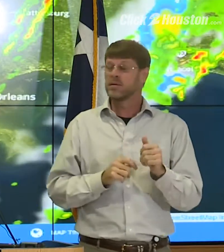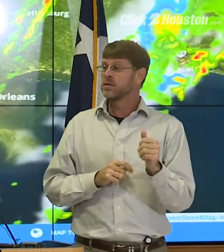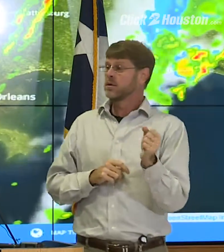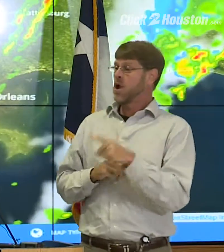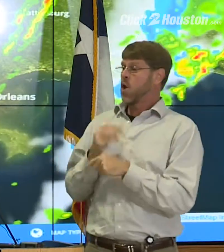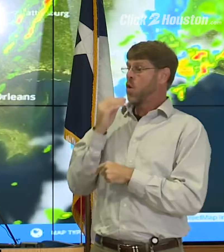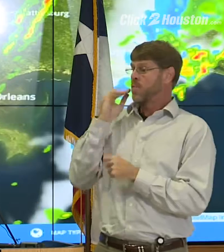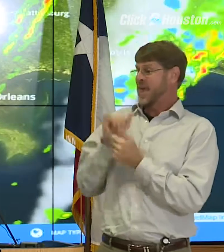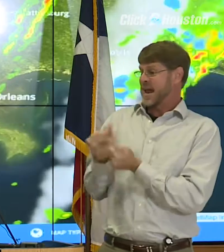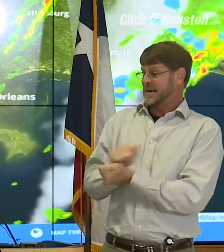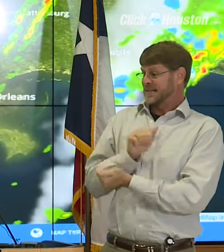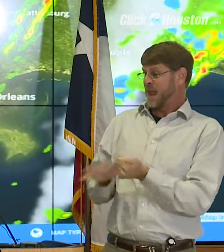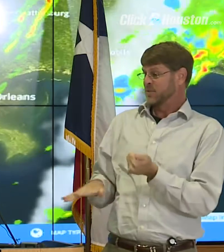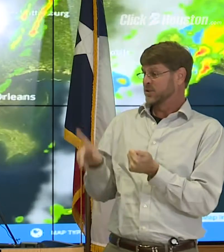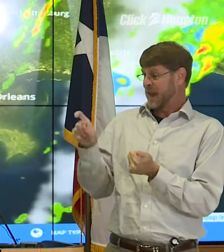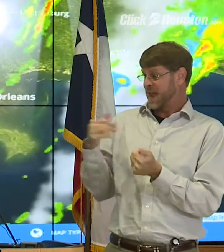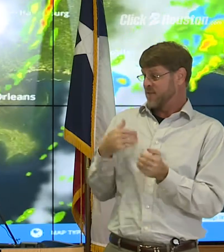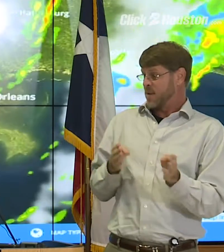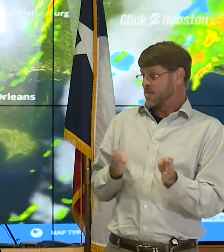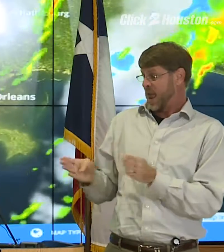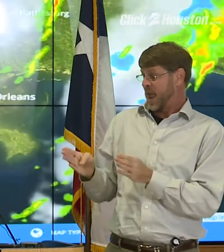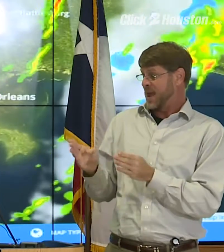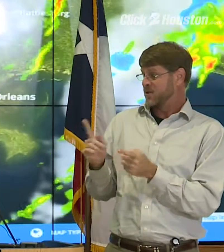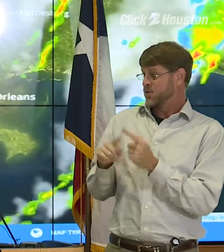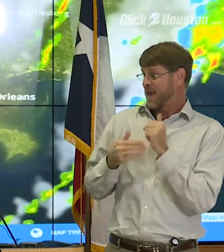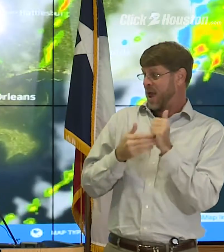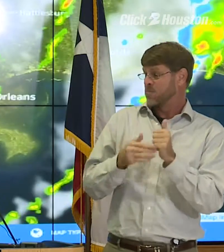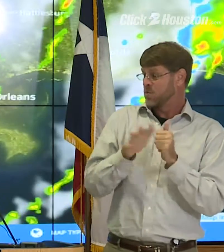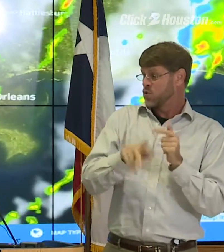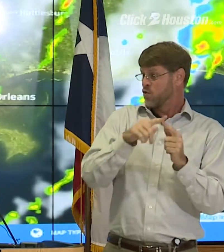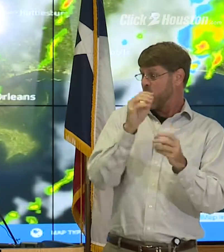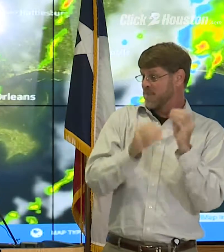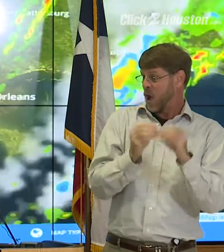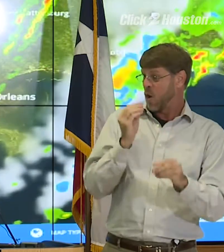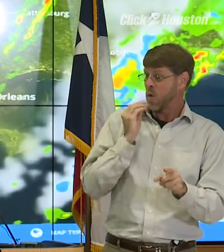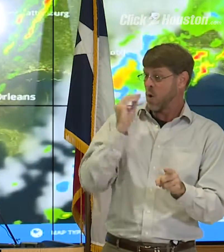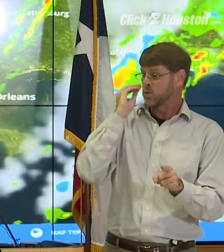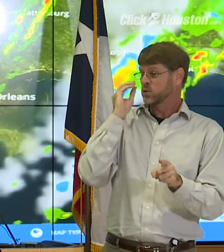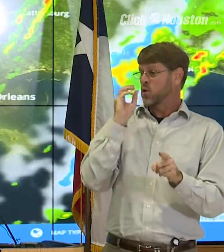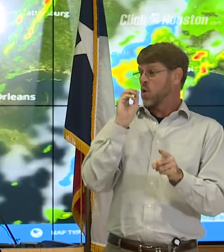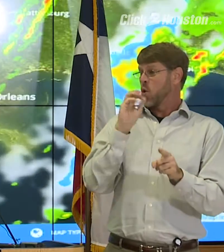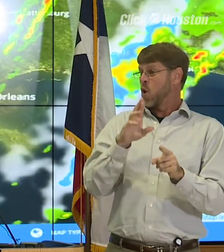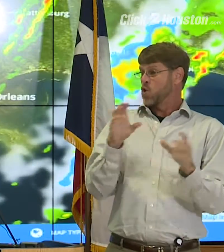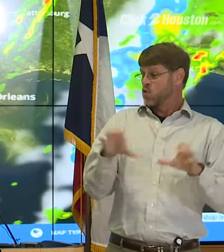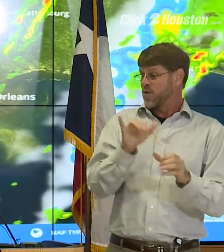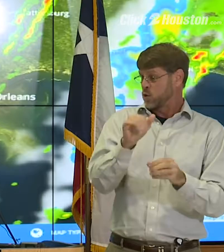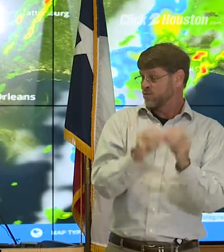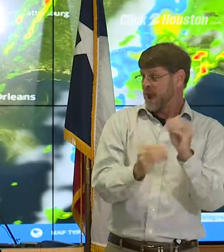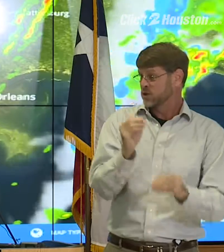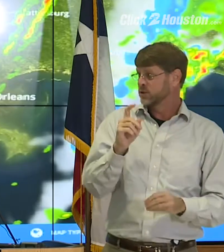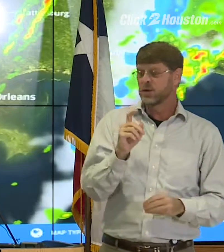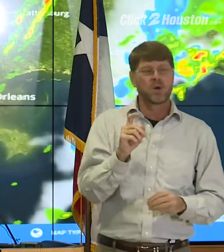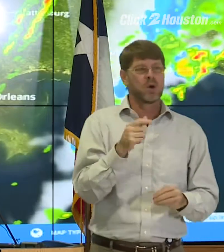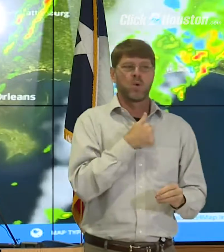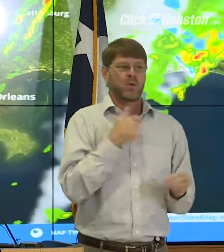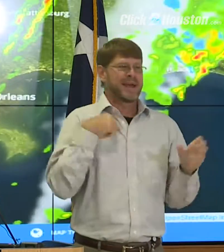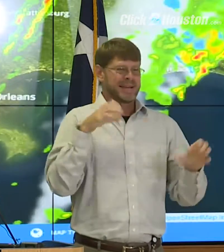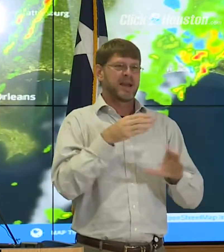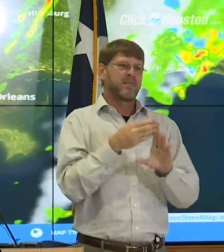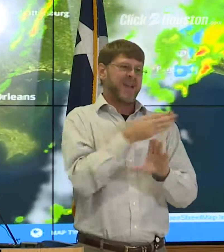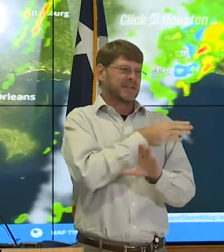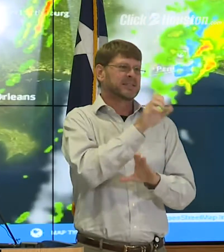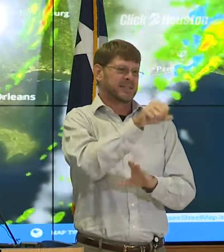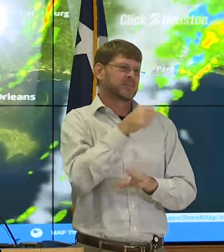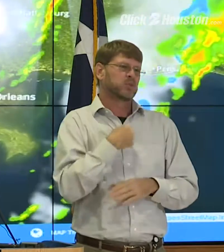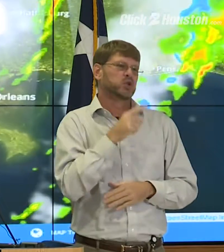that have been damaged, are there, is there any plans to sort of help people repair those homes or conduct those repairs? We have done that in the past.